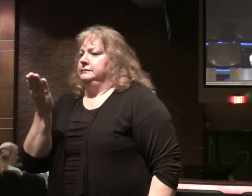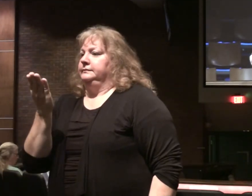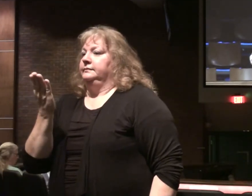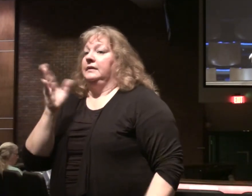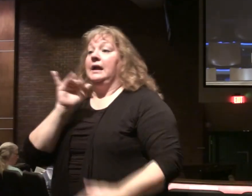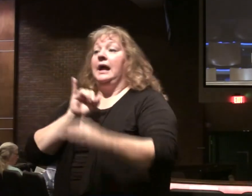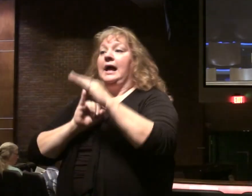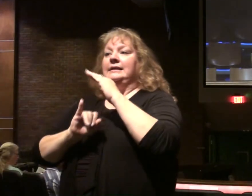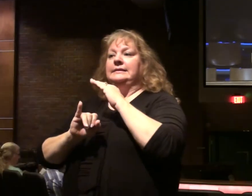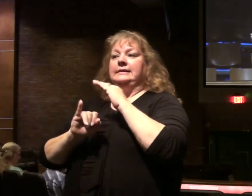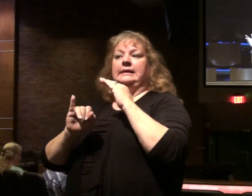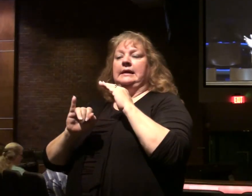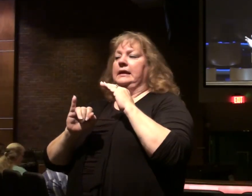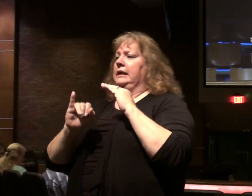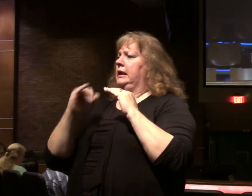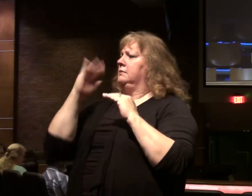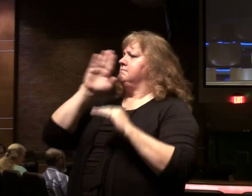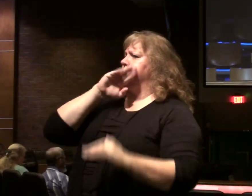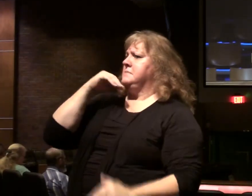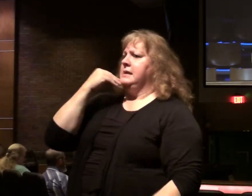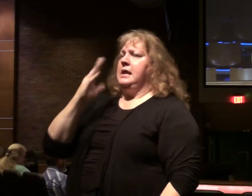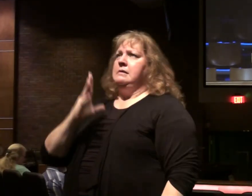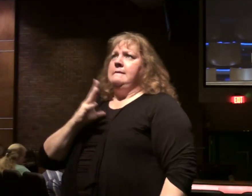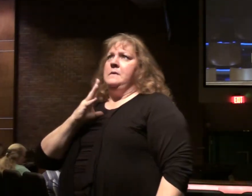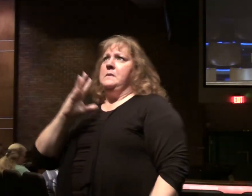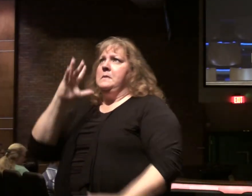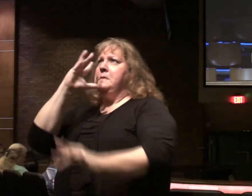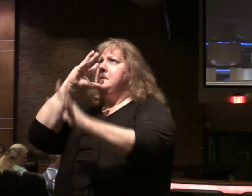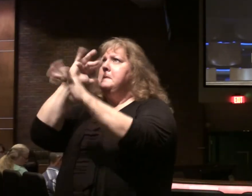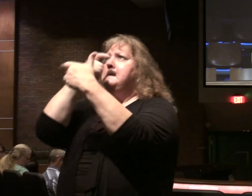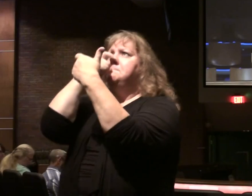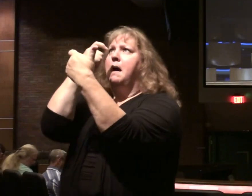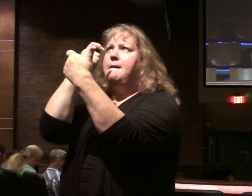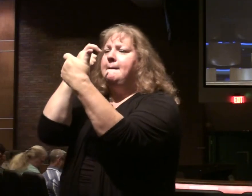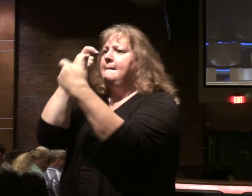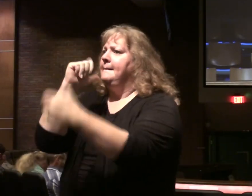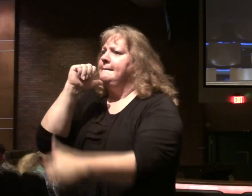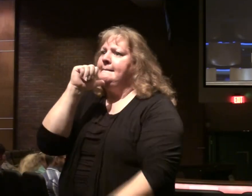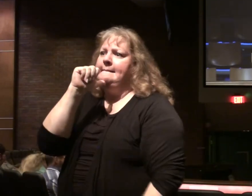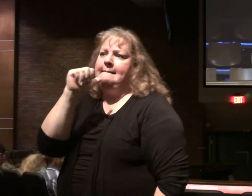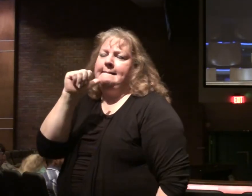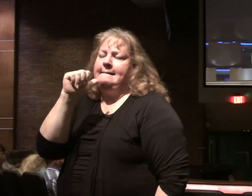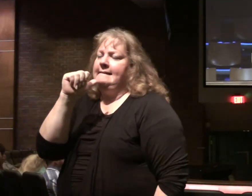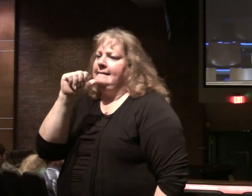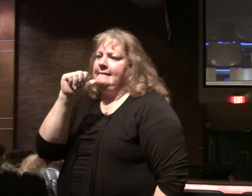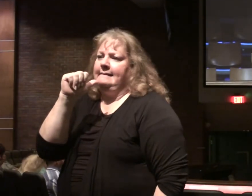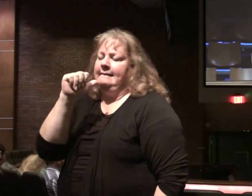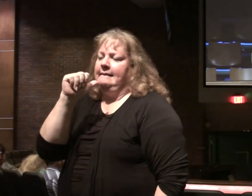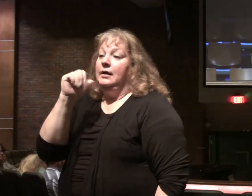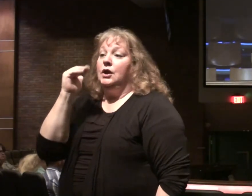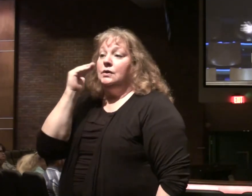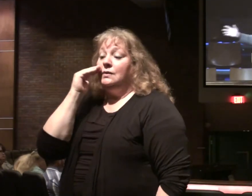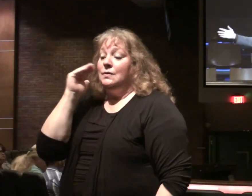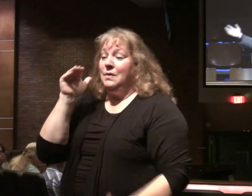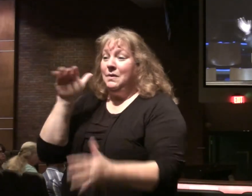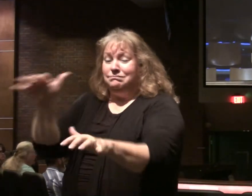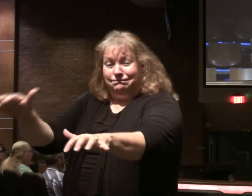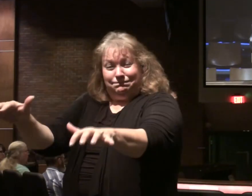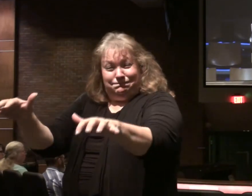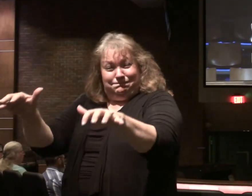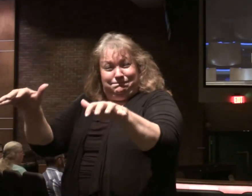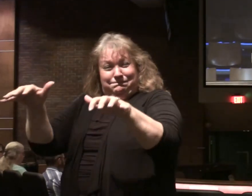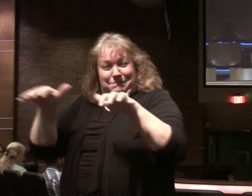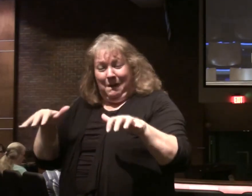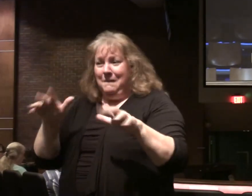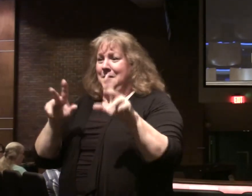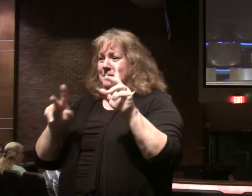Isaiah says. He had no stating form. Or majesty. That we should appear. That we should look on him. You know. If a thousand people. Gathered around